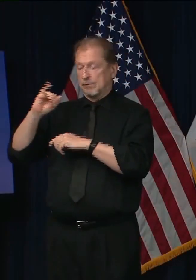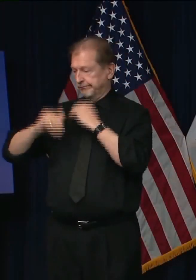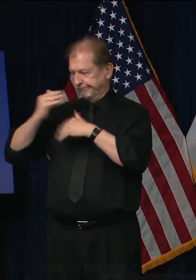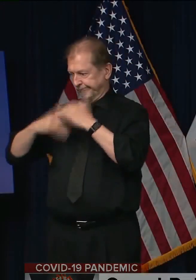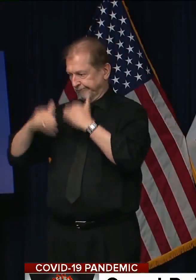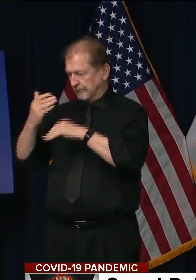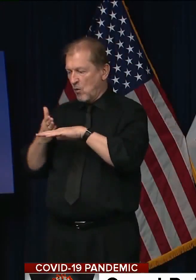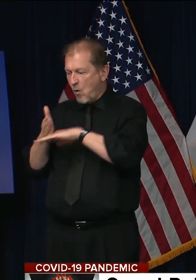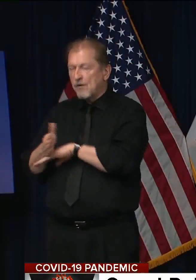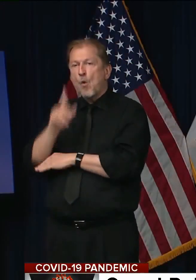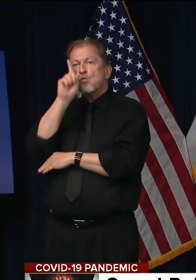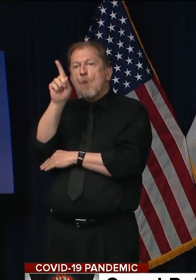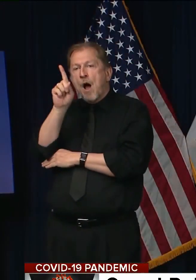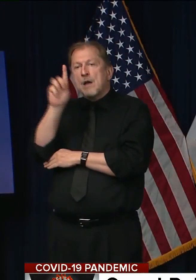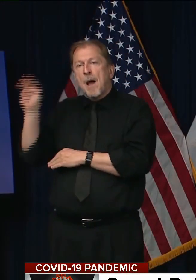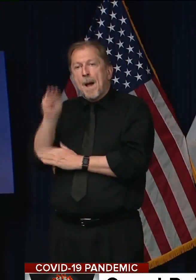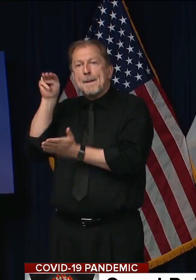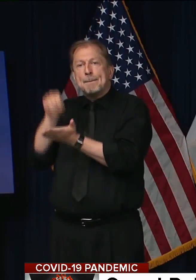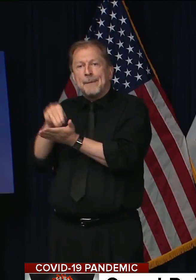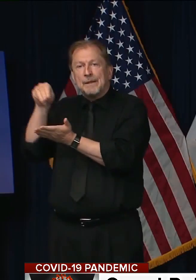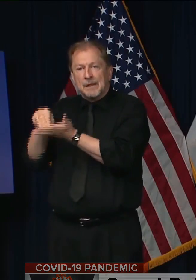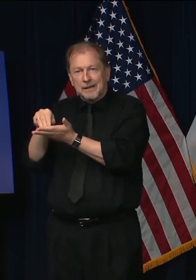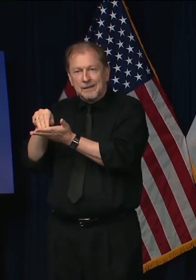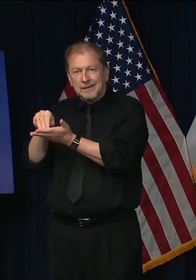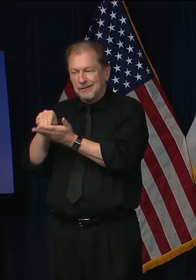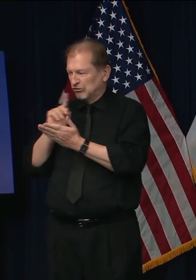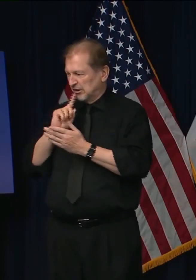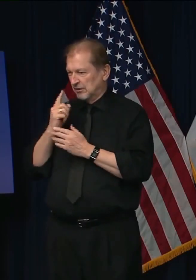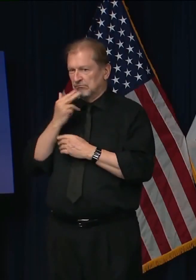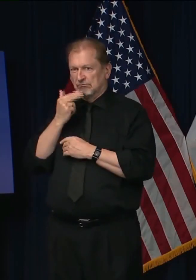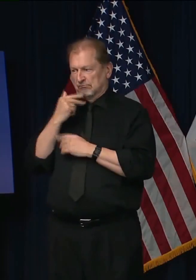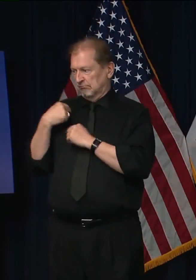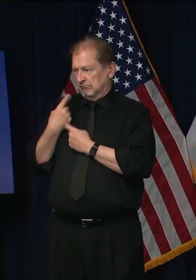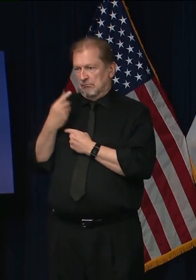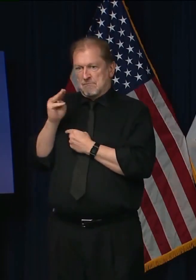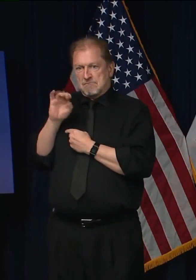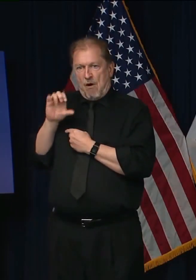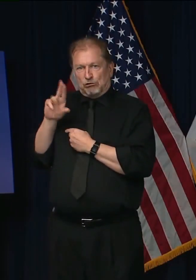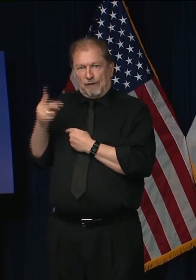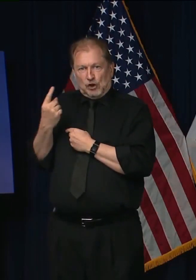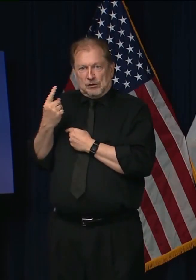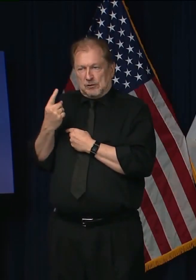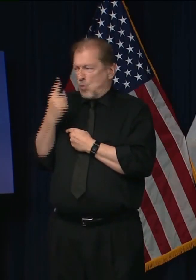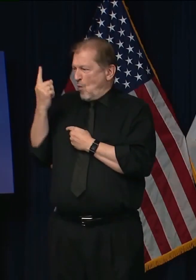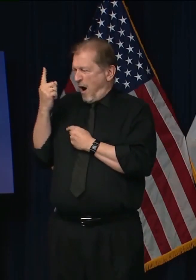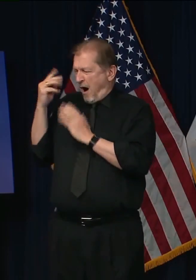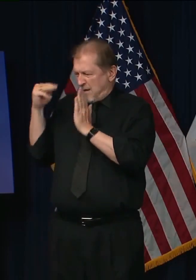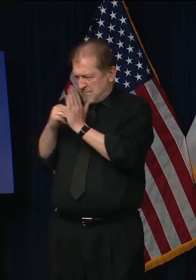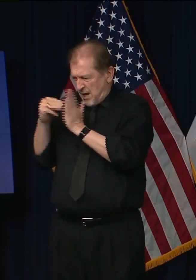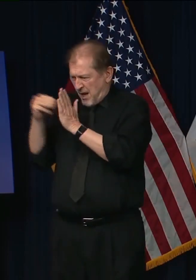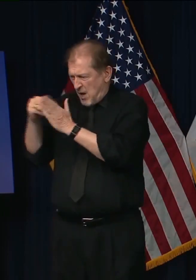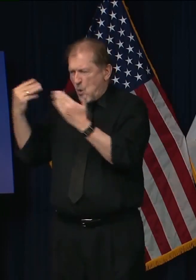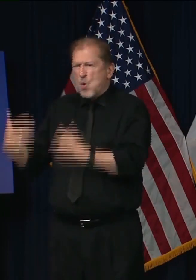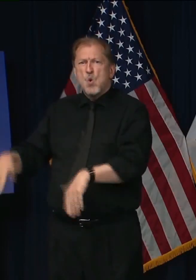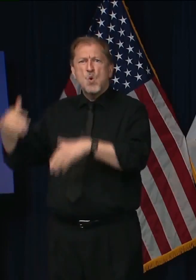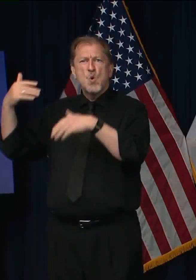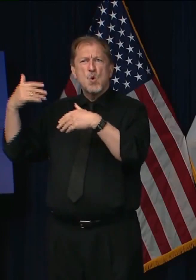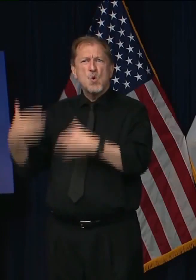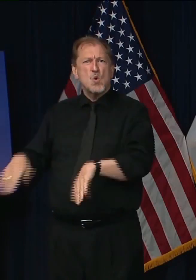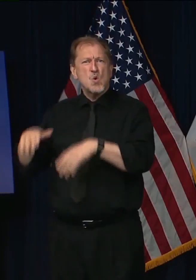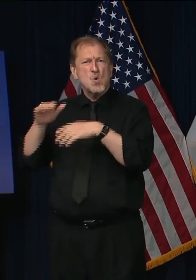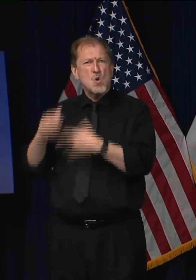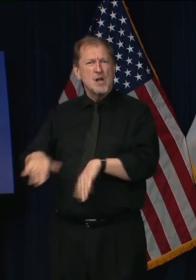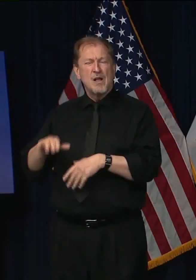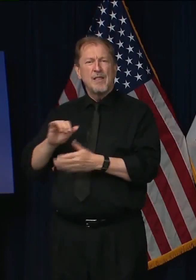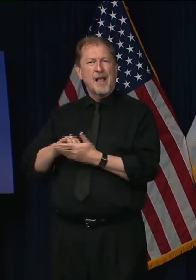claims just since March 1st. That's over 1 million claims in just the first nine weeks